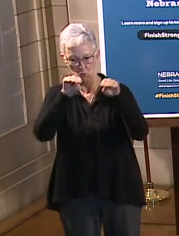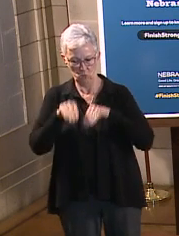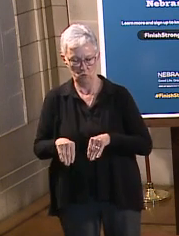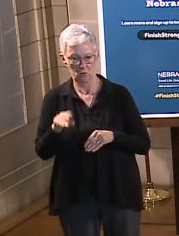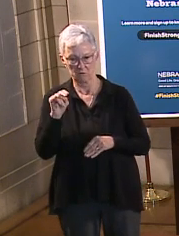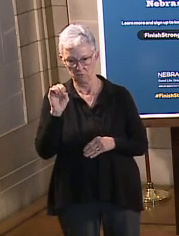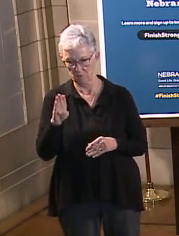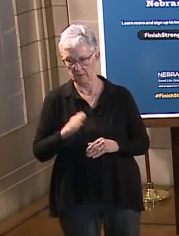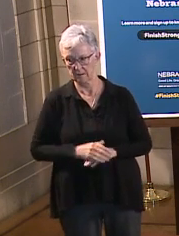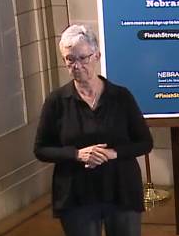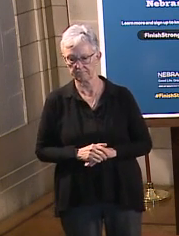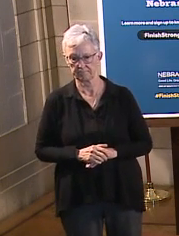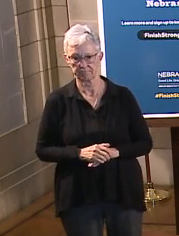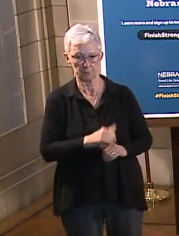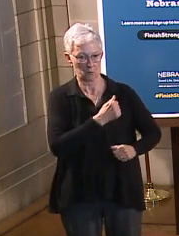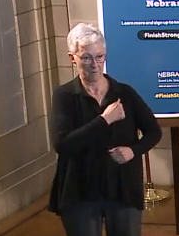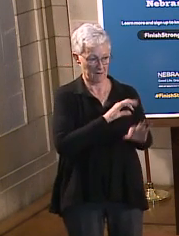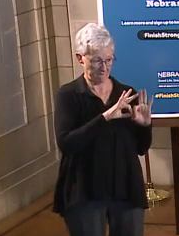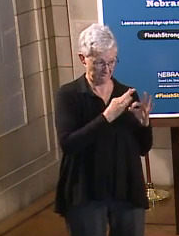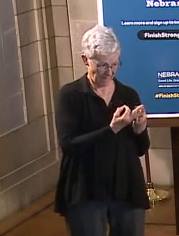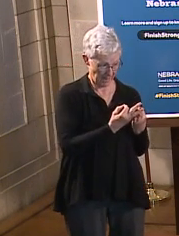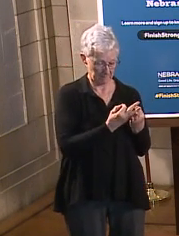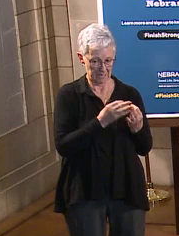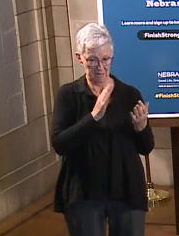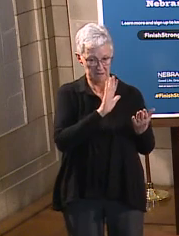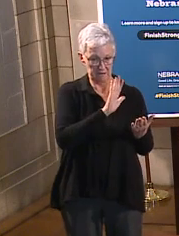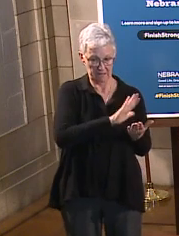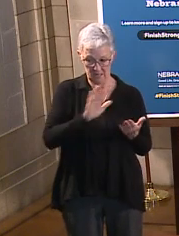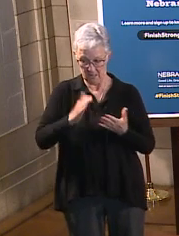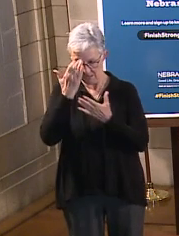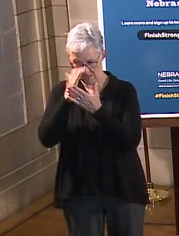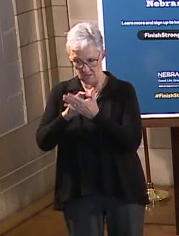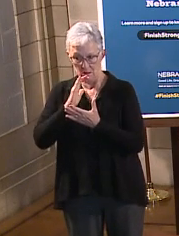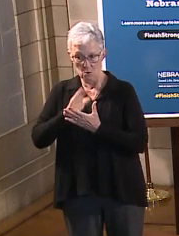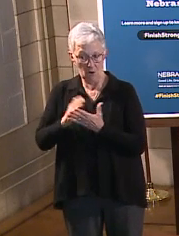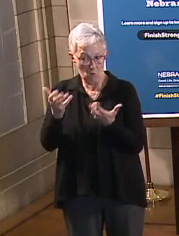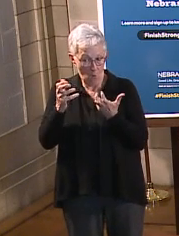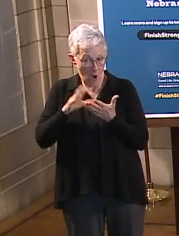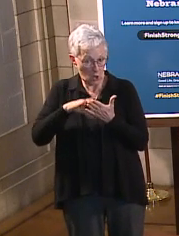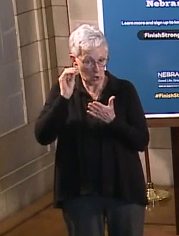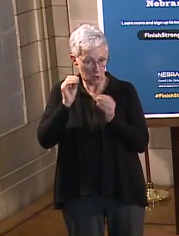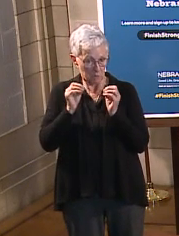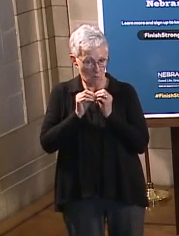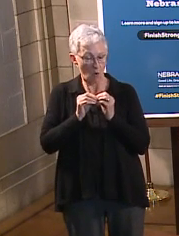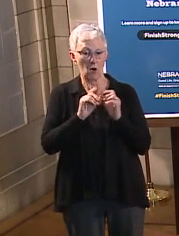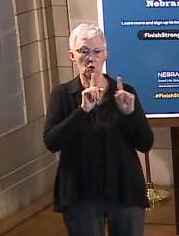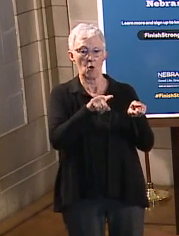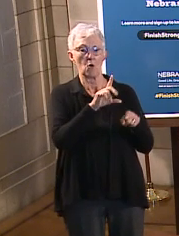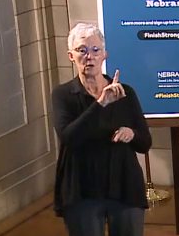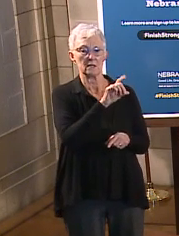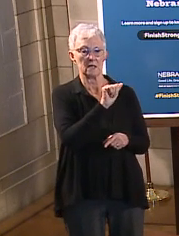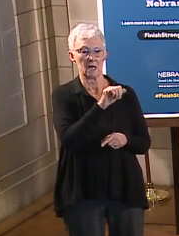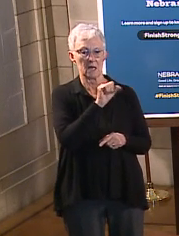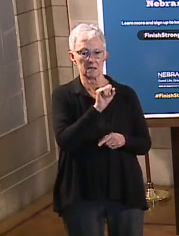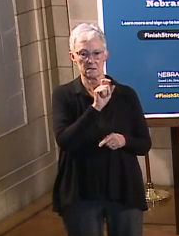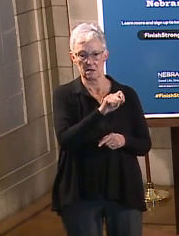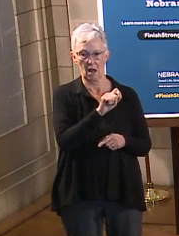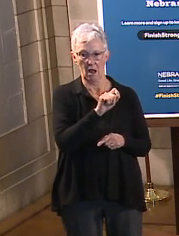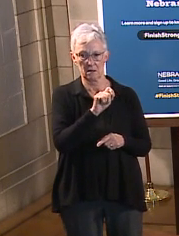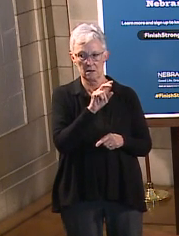families and spouses wishing to learn more, uh, can visit our website at das.nebraska.gov